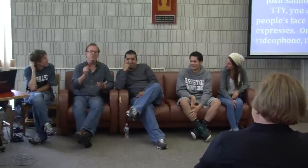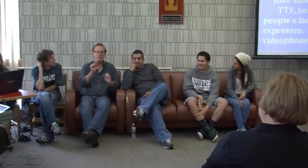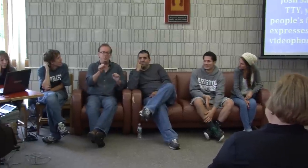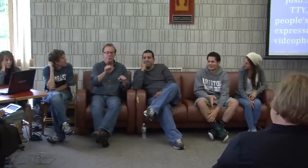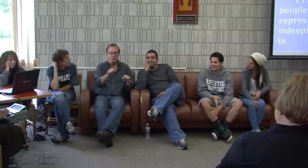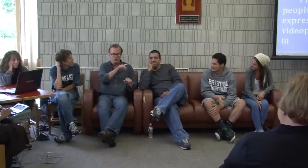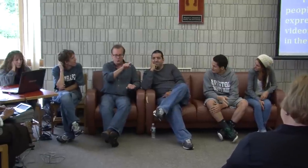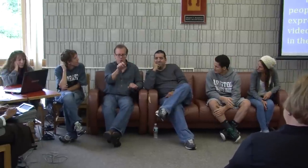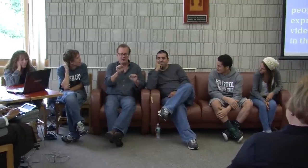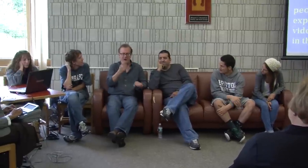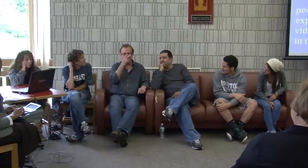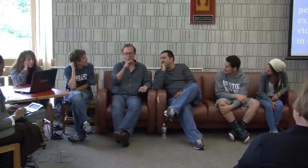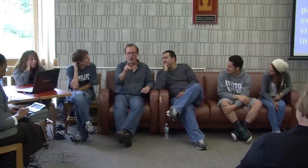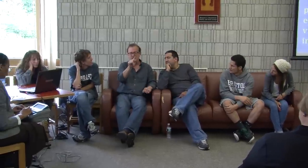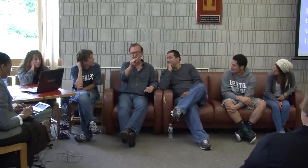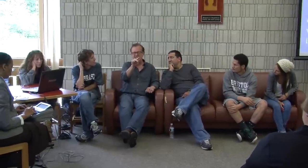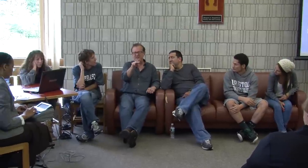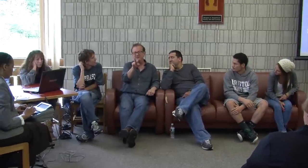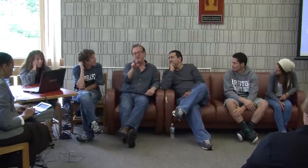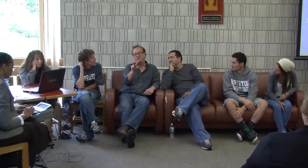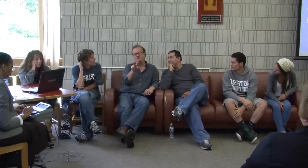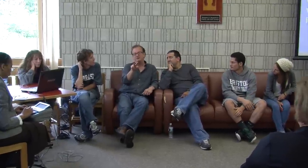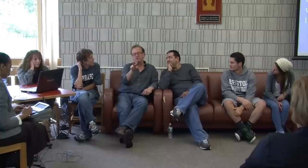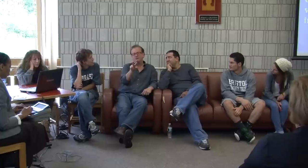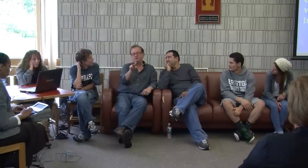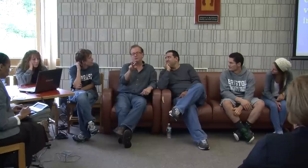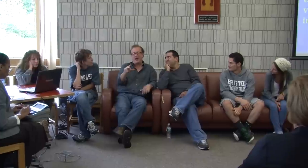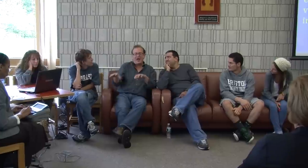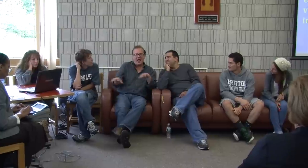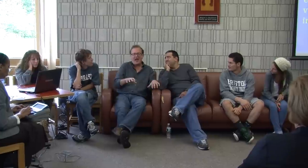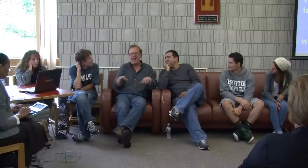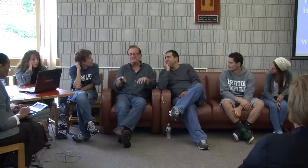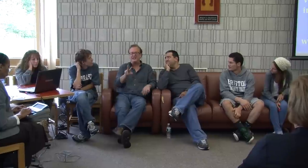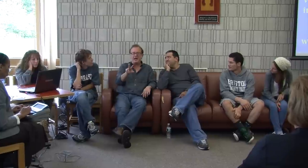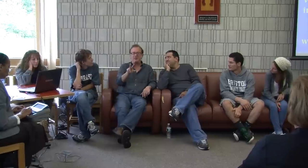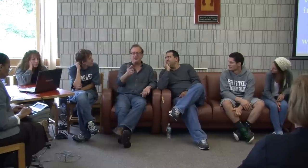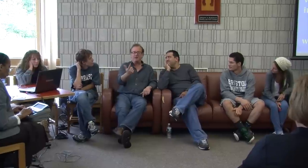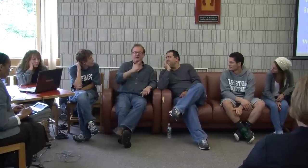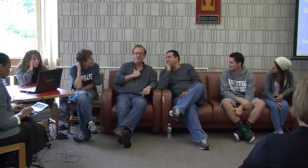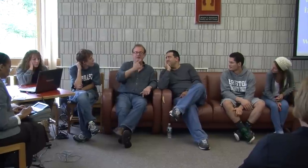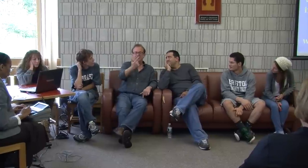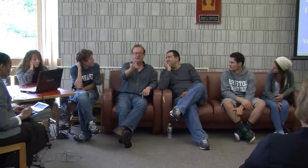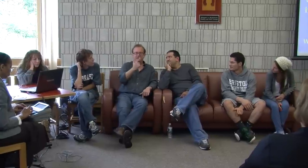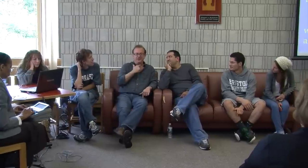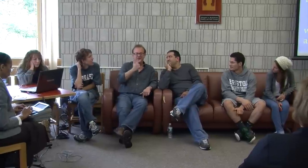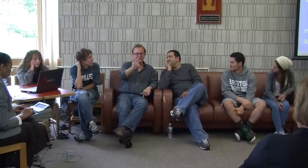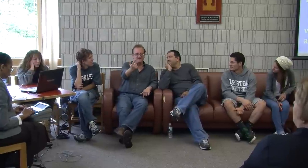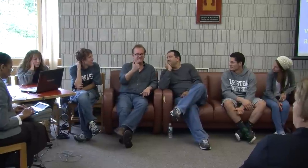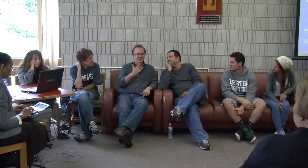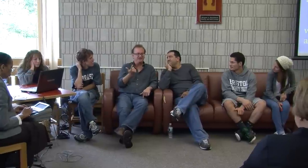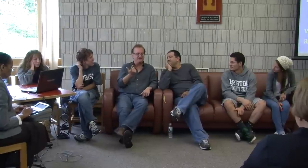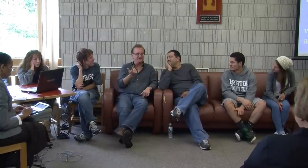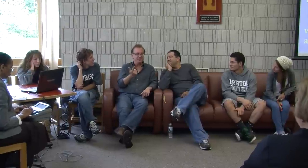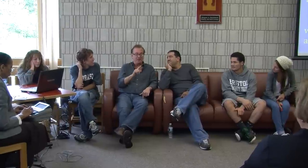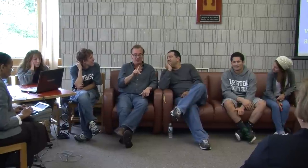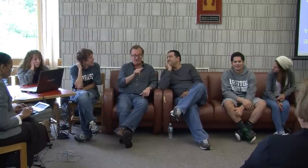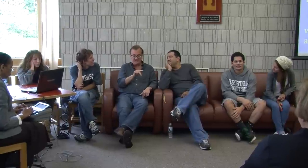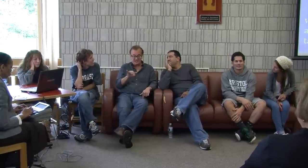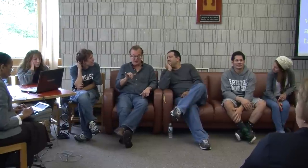is like watching TV, almost. People are moving around. And you take this turn taking. It's like